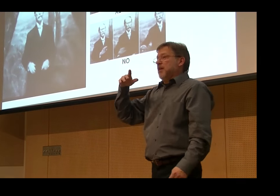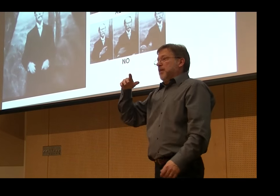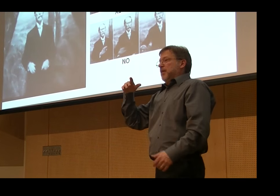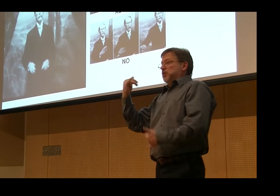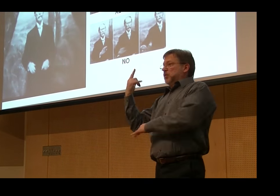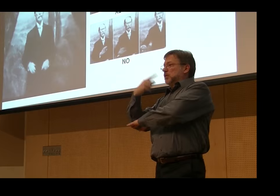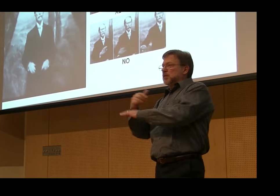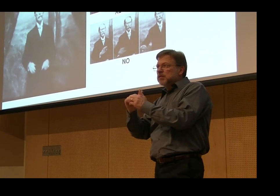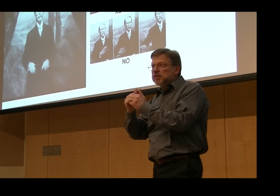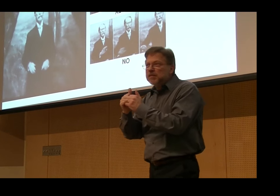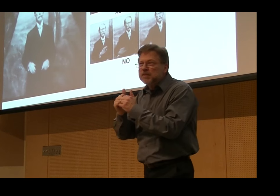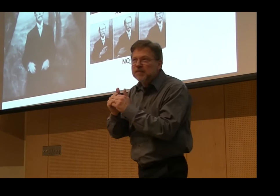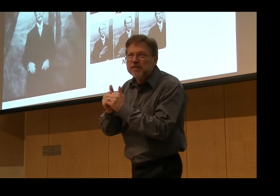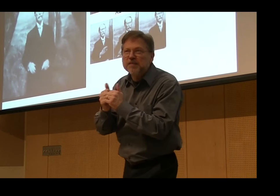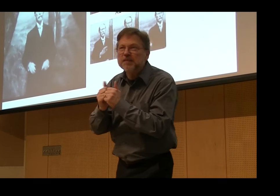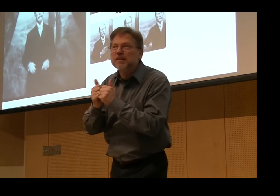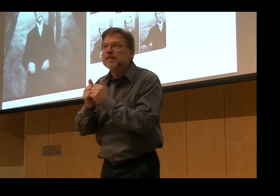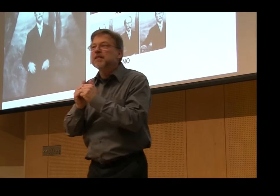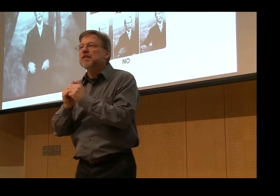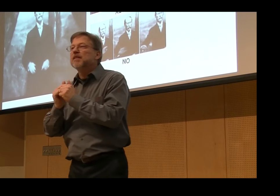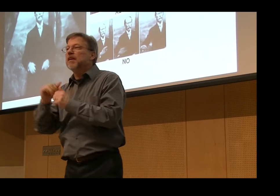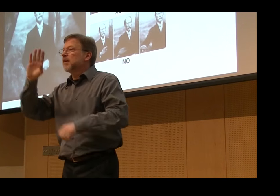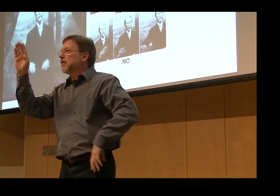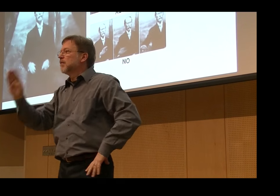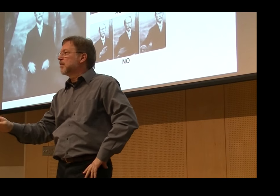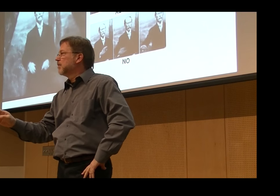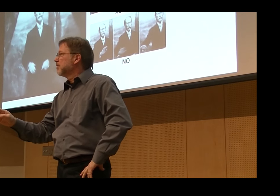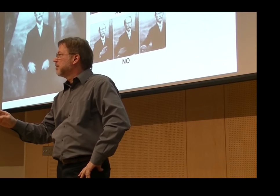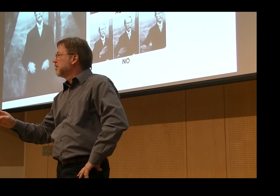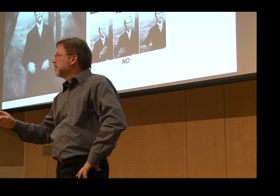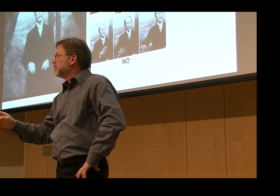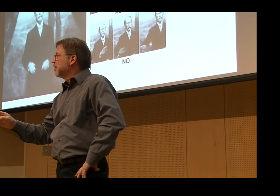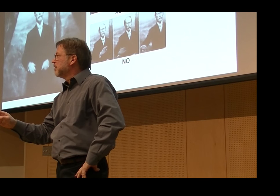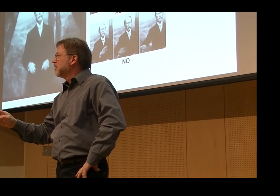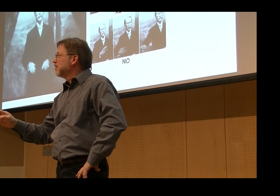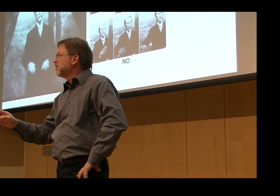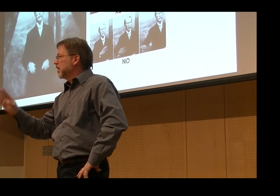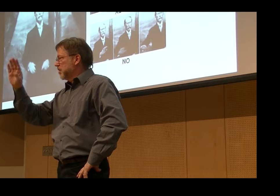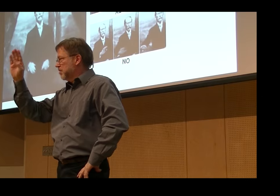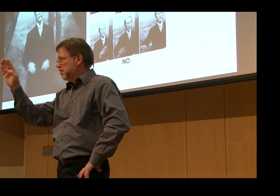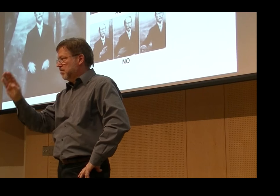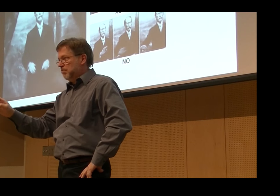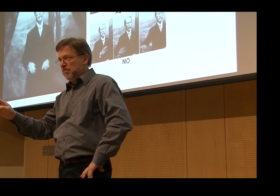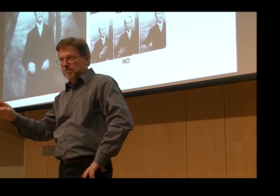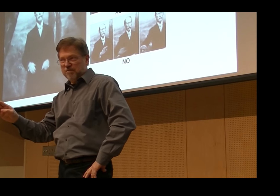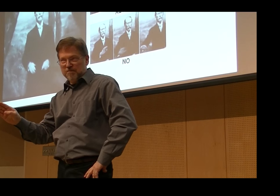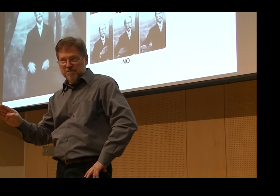Always, which was iterated only once, and then not or no. How do we sign it today?